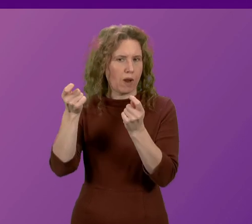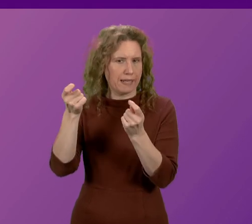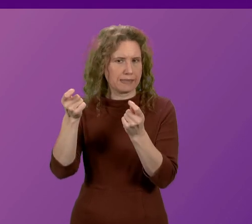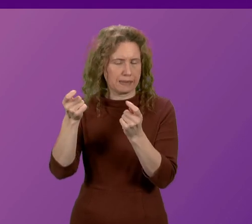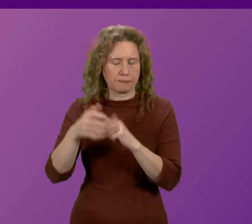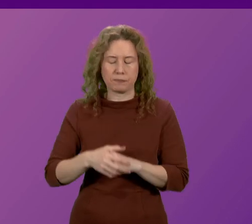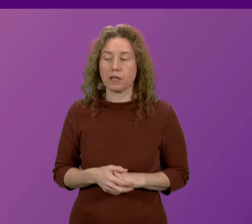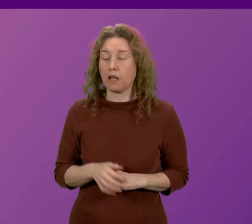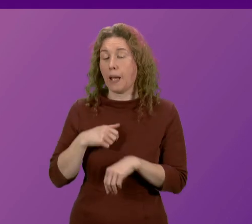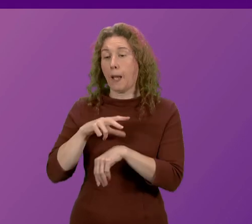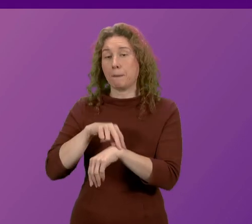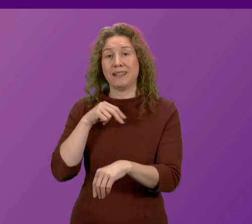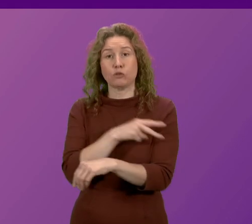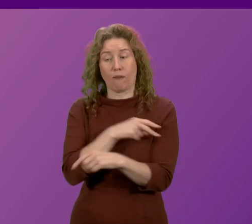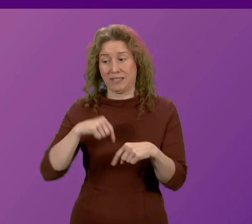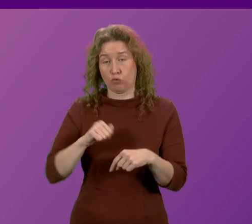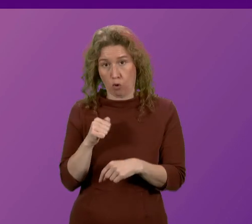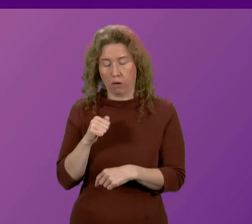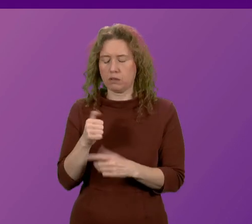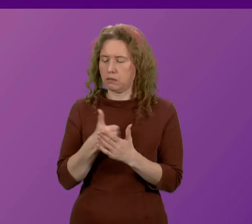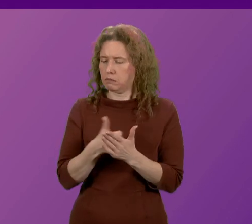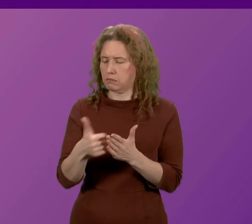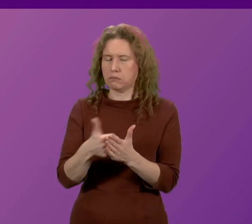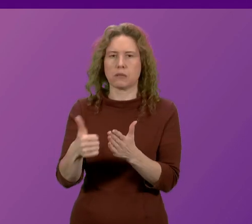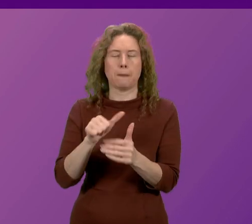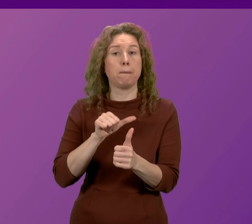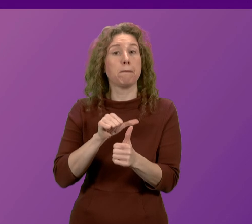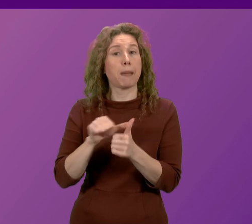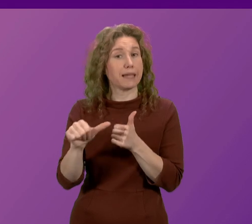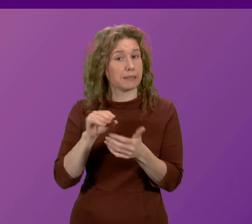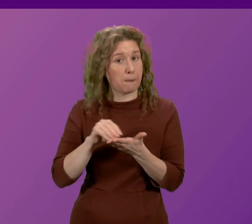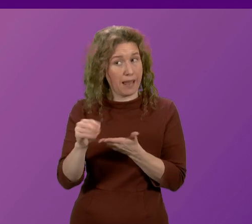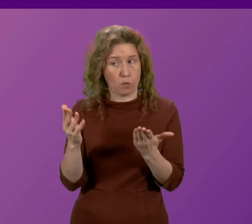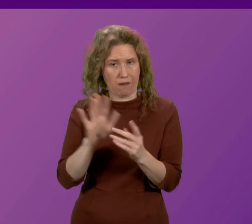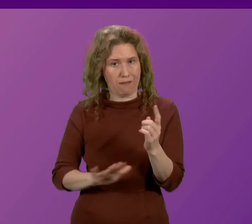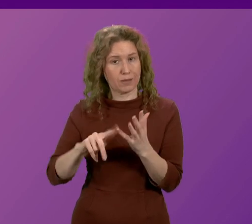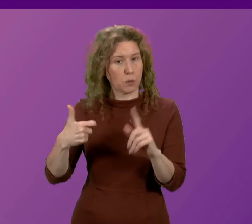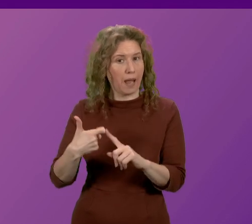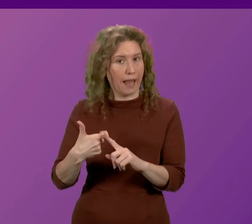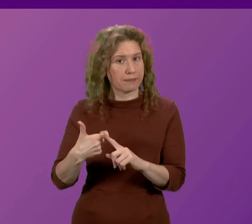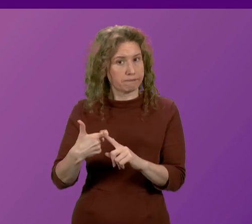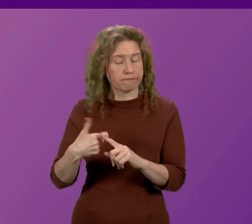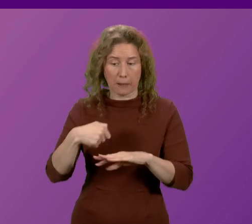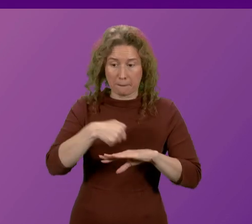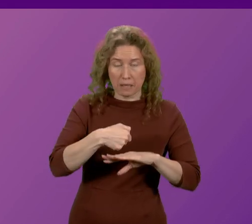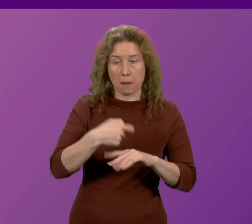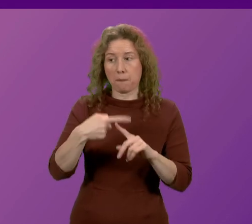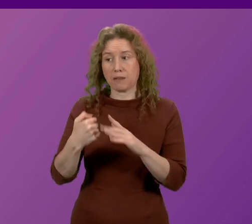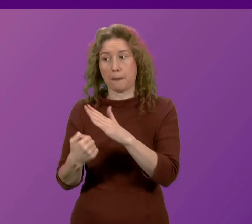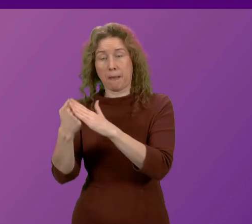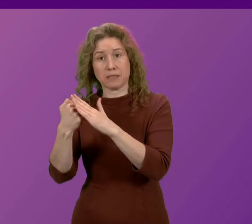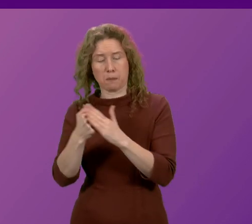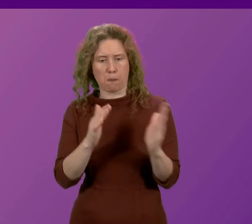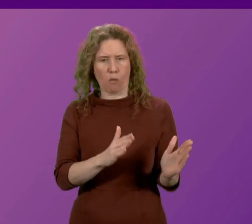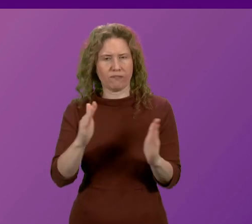me. Our police officers in Scotland have consistently been the best paid in the United Kingdom at the minimum and the maximum of each